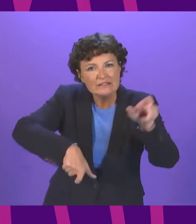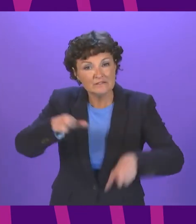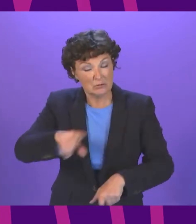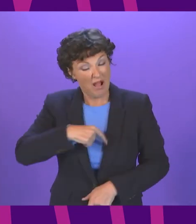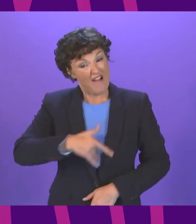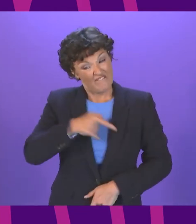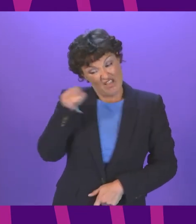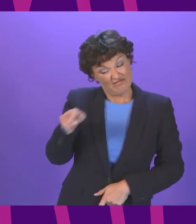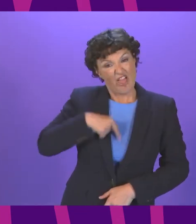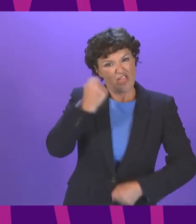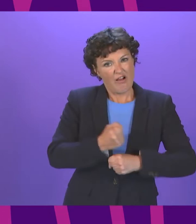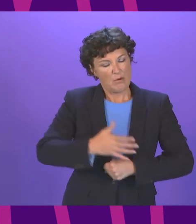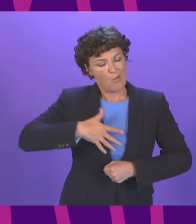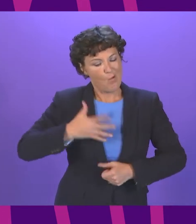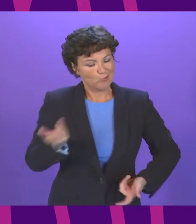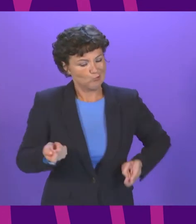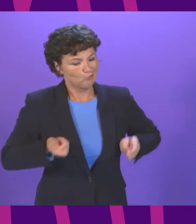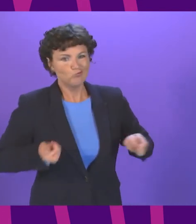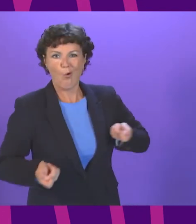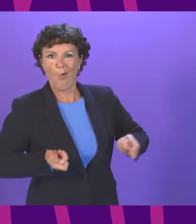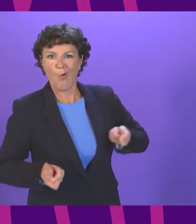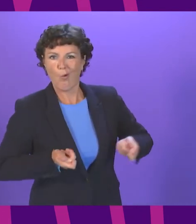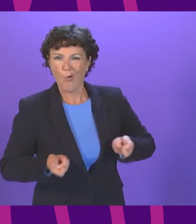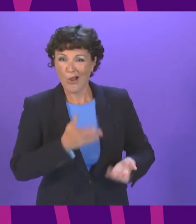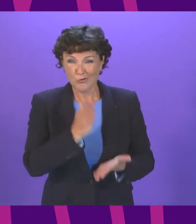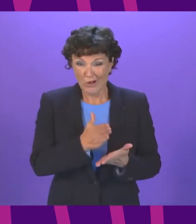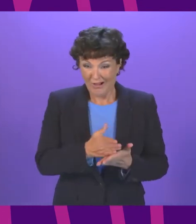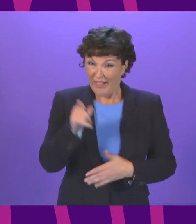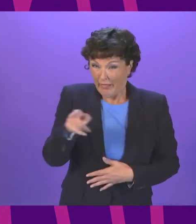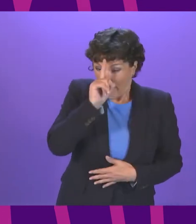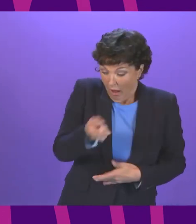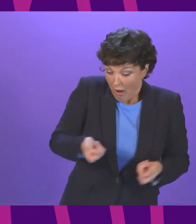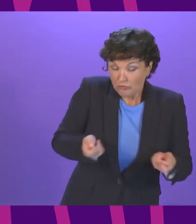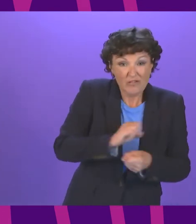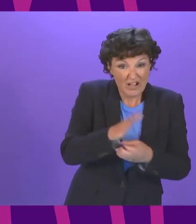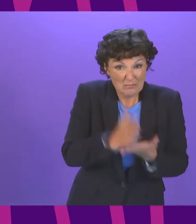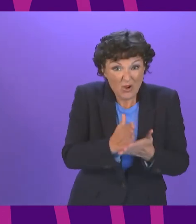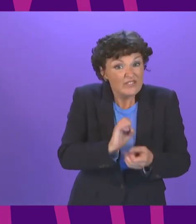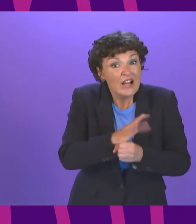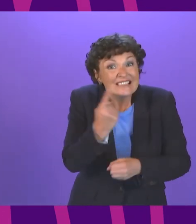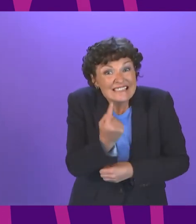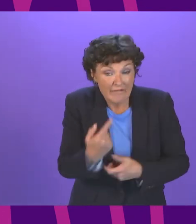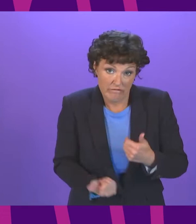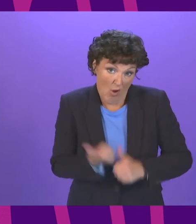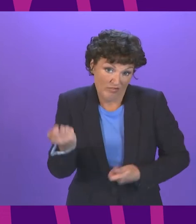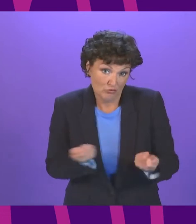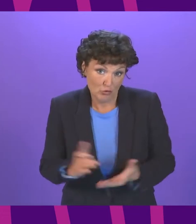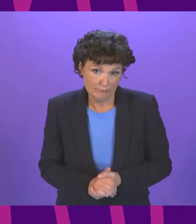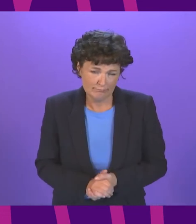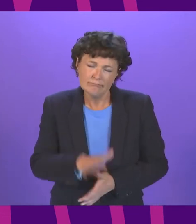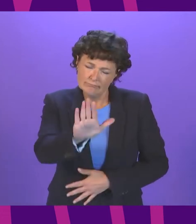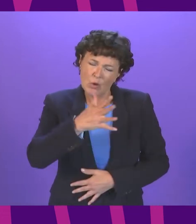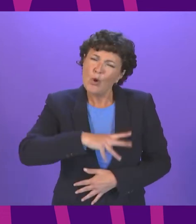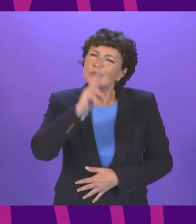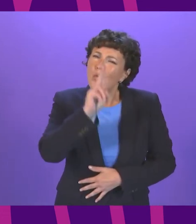attempt by our government to look in control of a virus that is clearly out of control. So let's look at the big challenges facing our